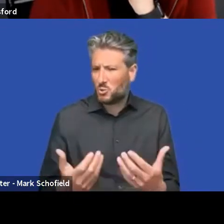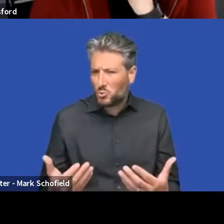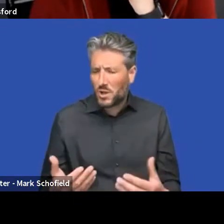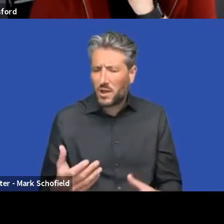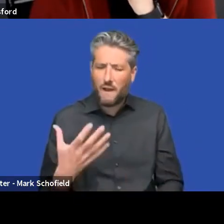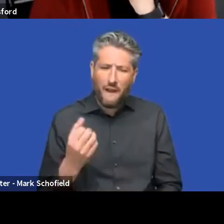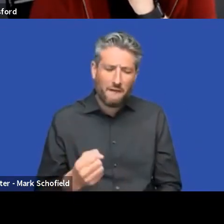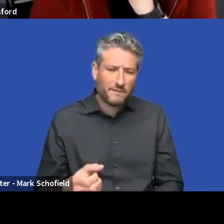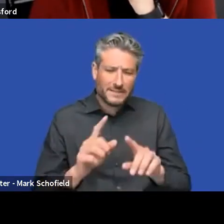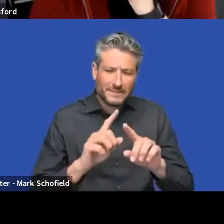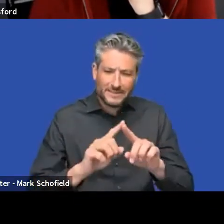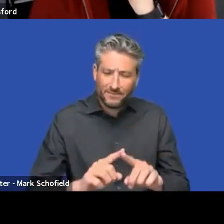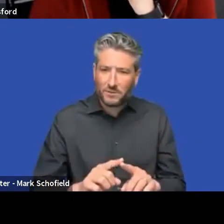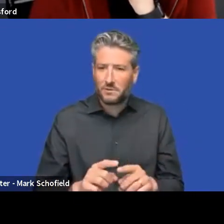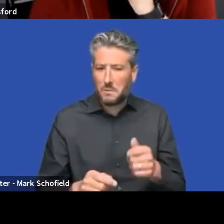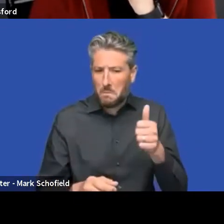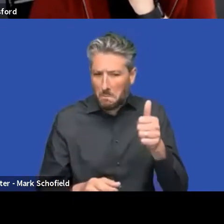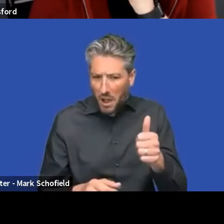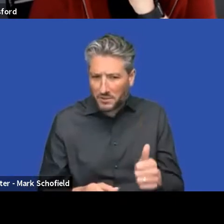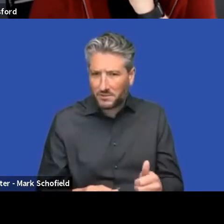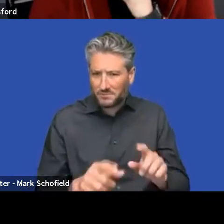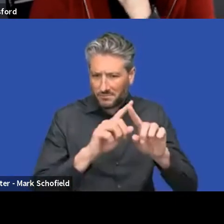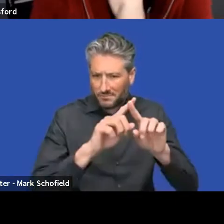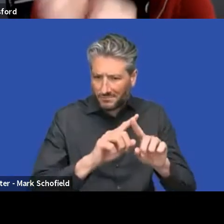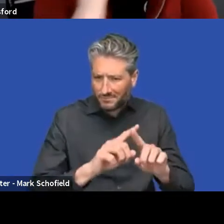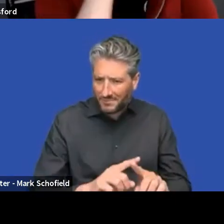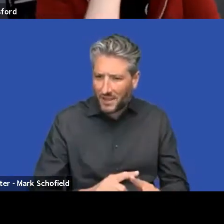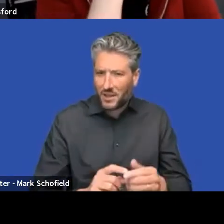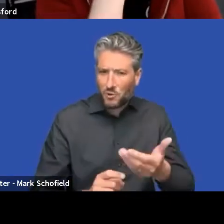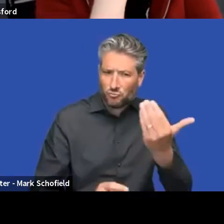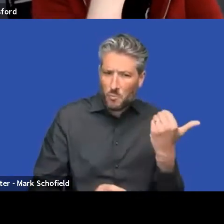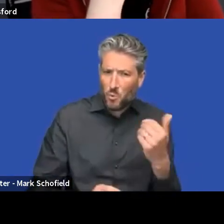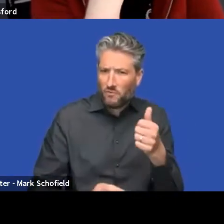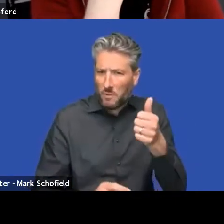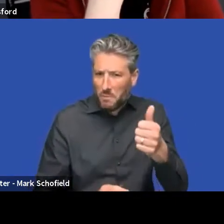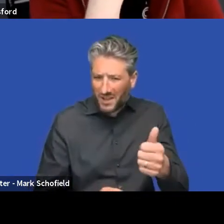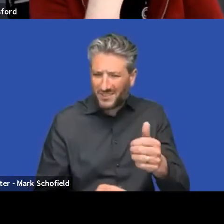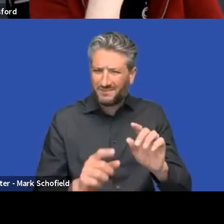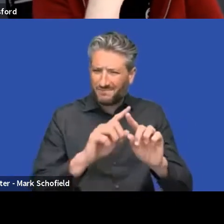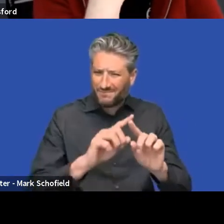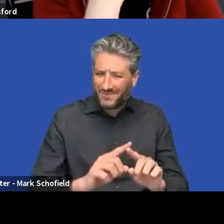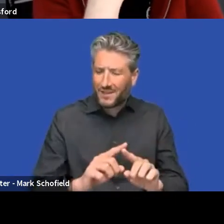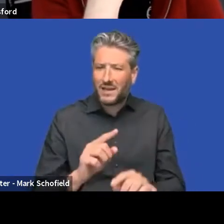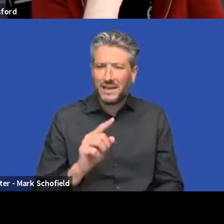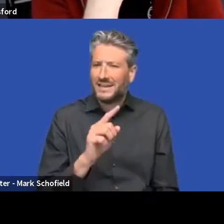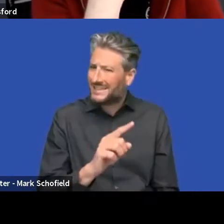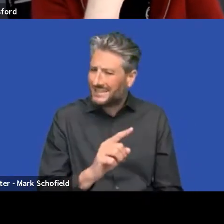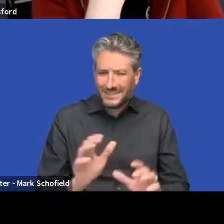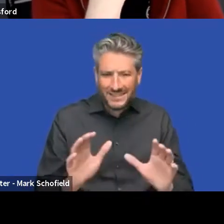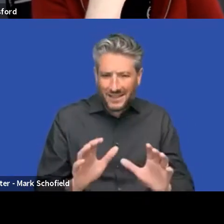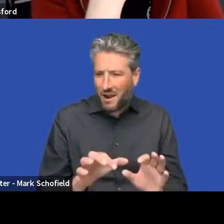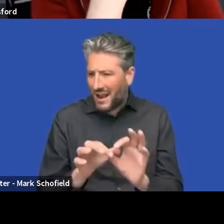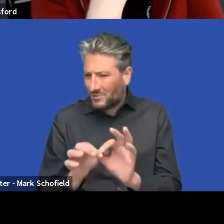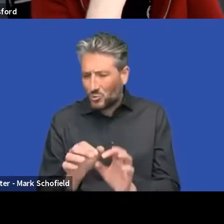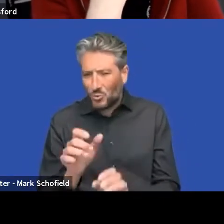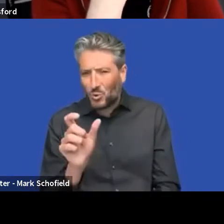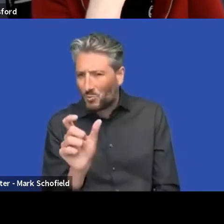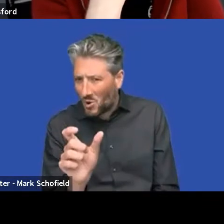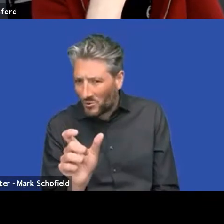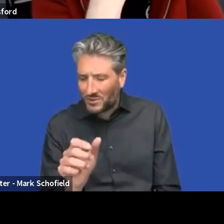etc, etc, etc, etc. Features that are not really related to the purpose of the component but related to the context where